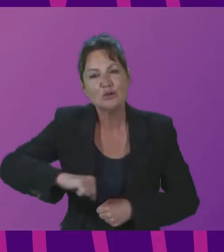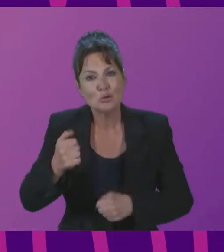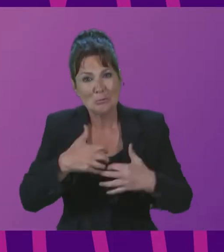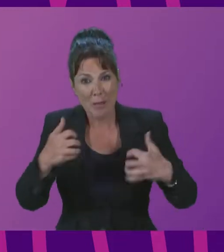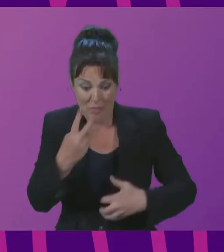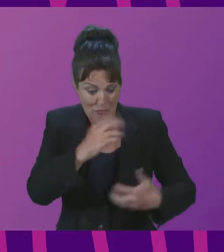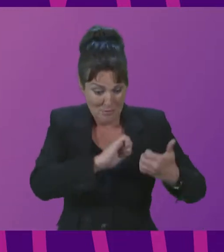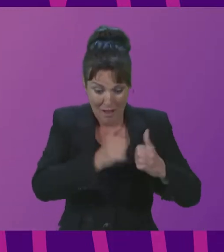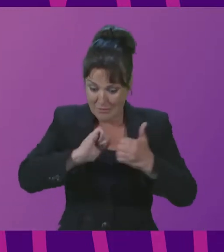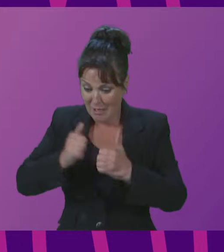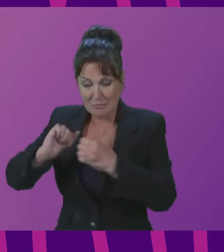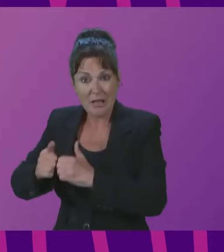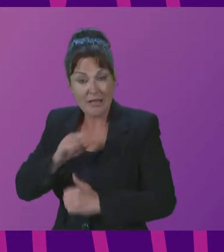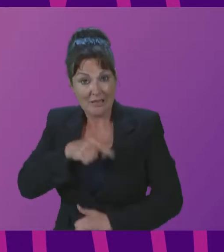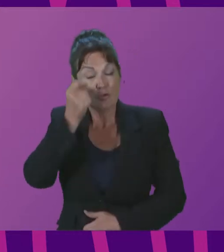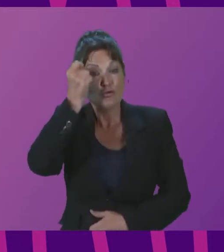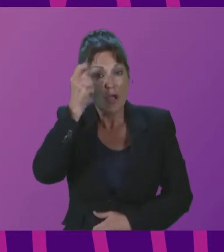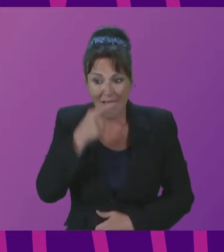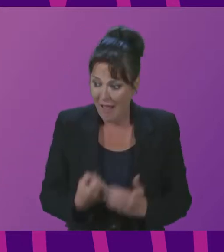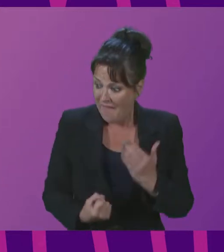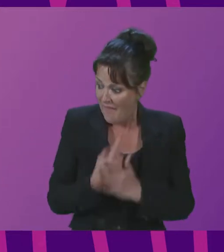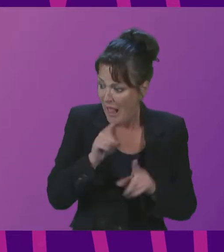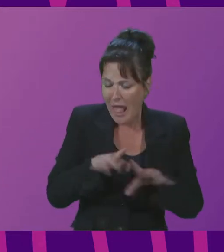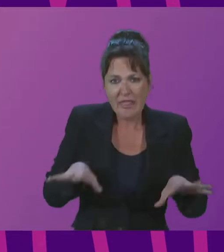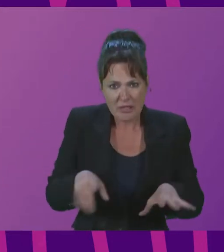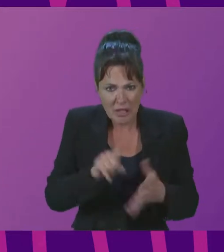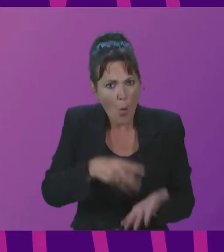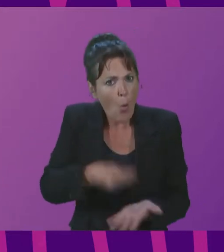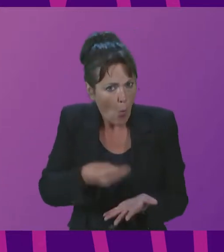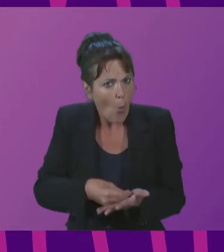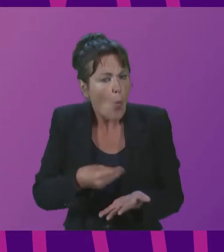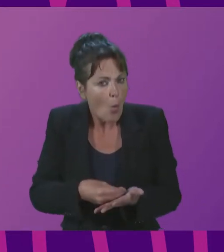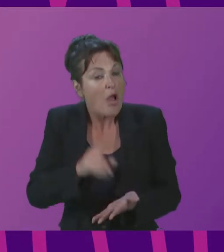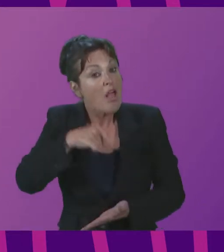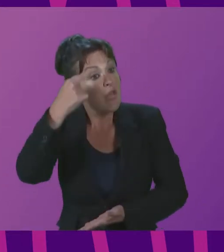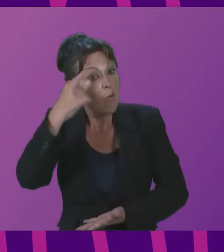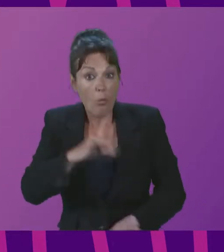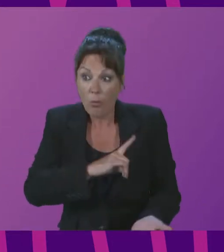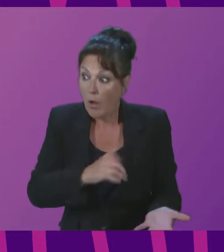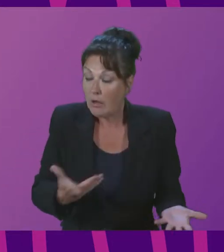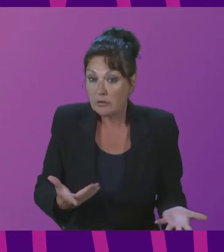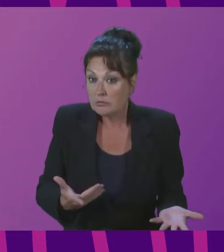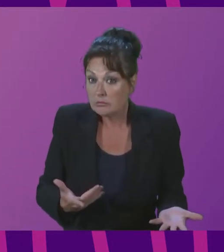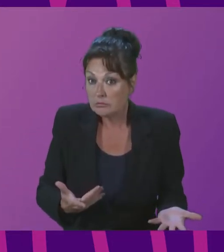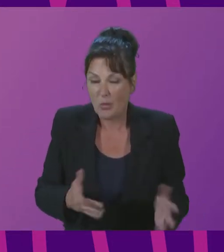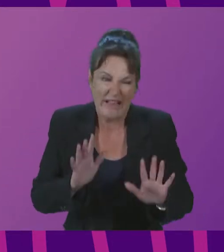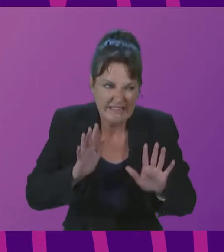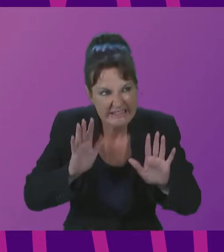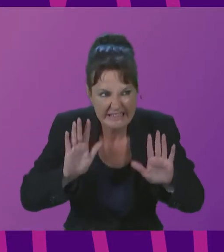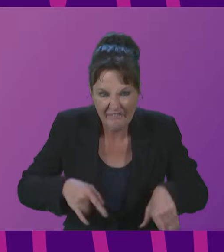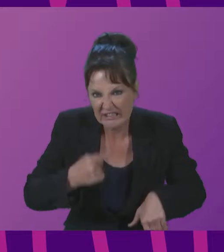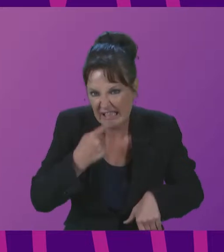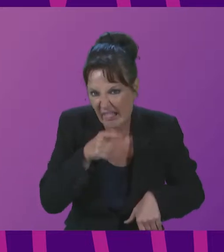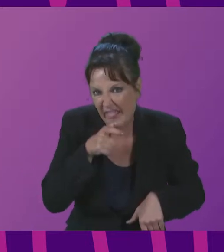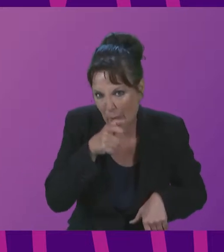parliament he realised that events like this are costly and he said he didn't actually say it quite